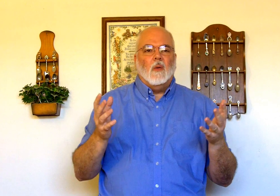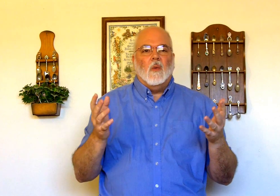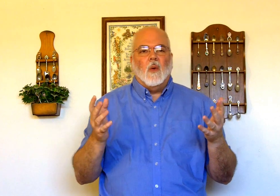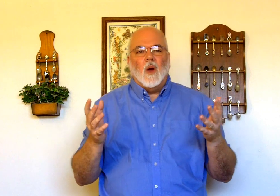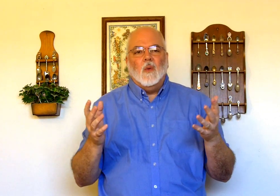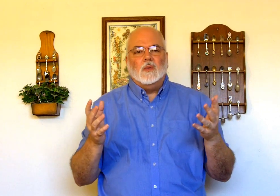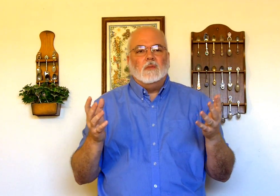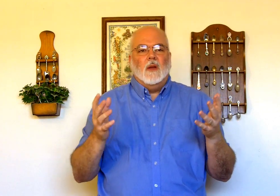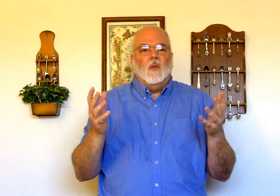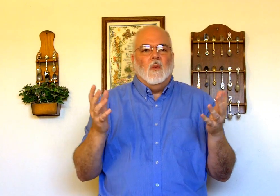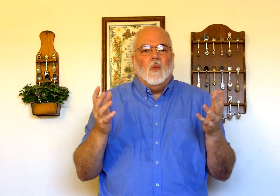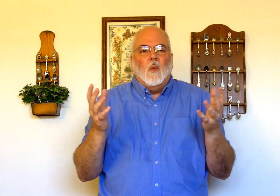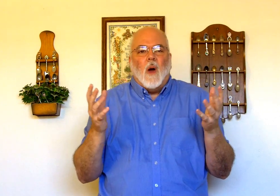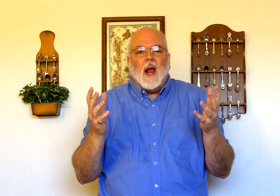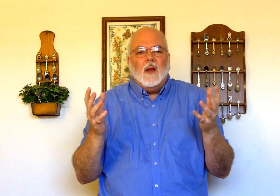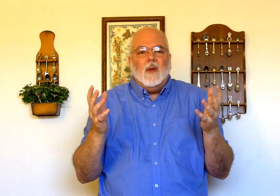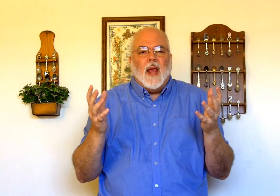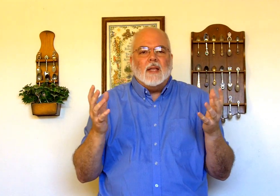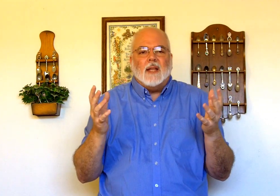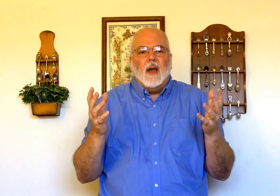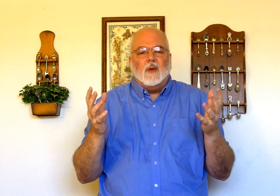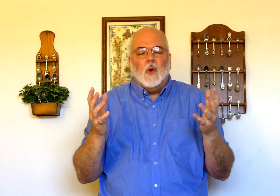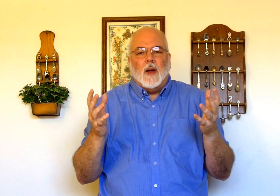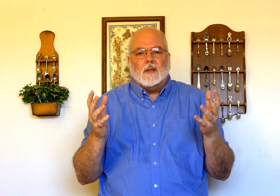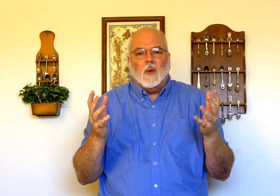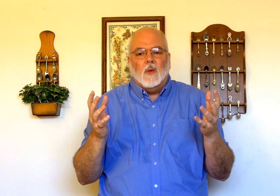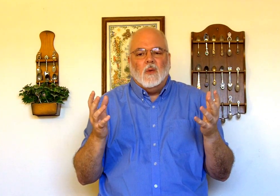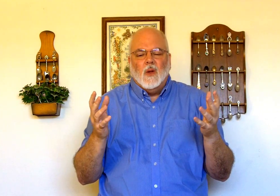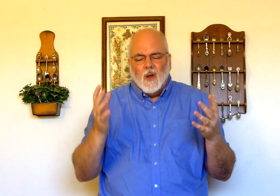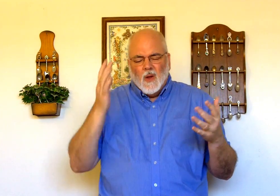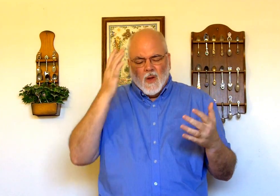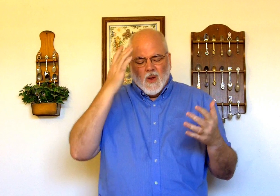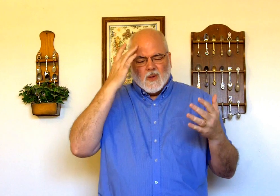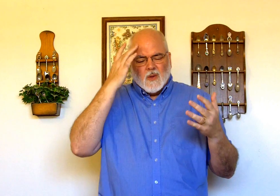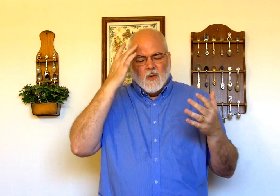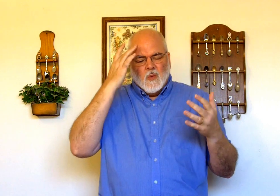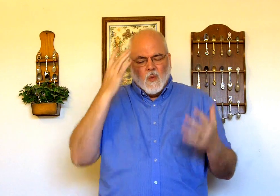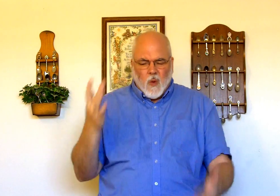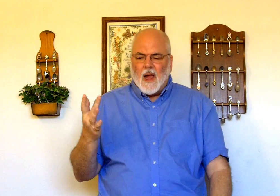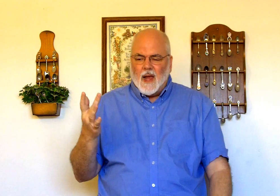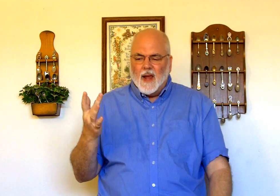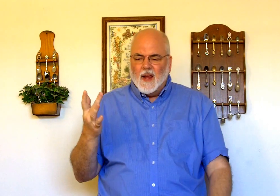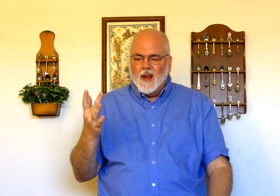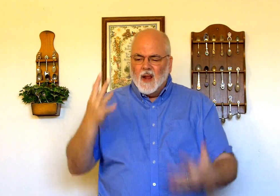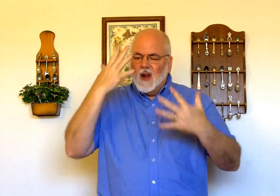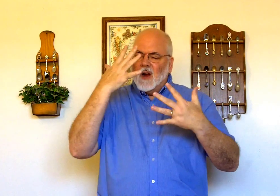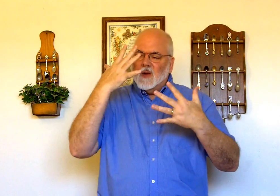Oh why are you cast down oh my soul? So why are you